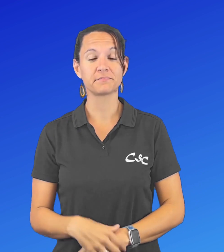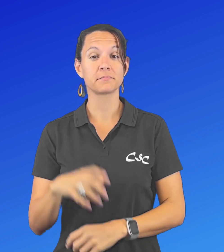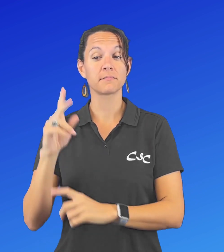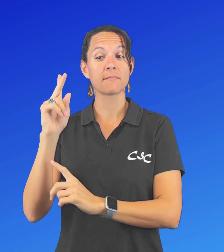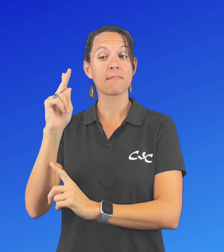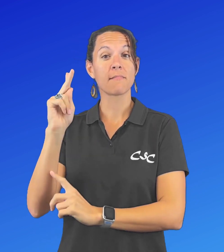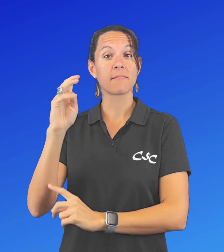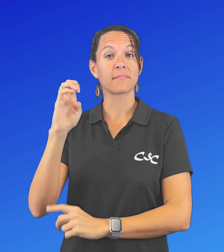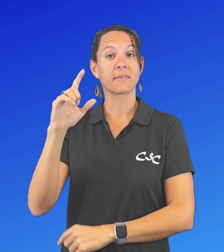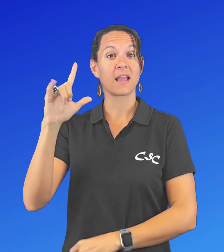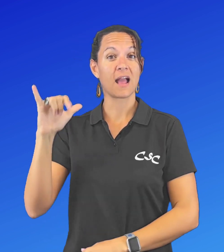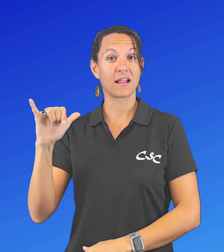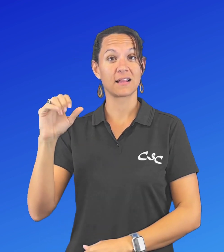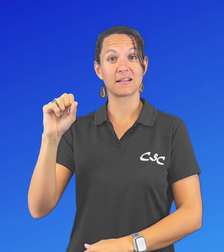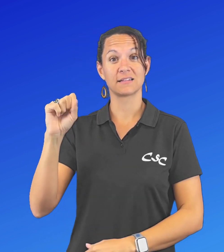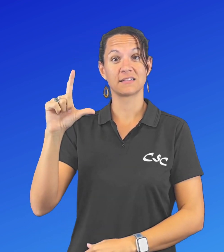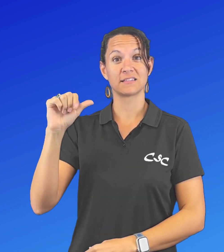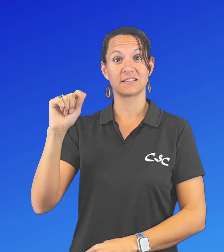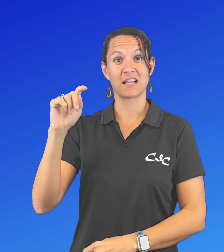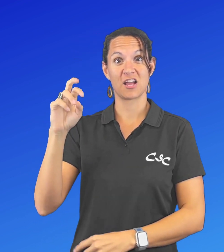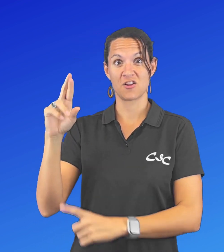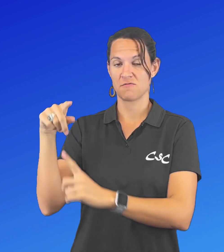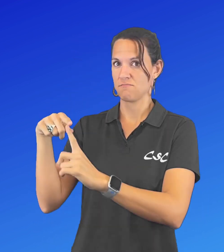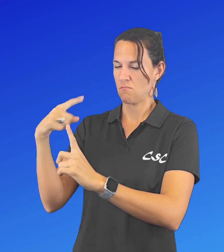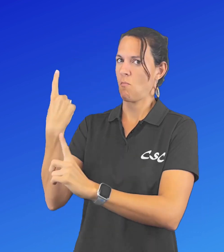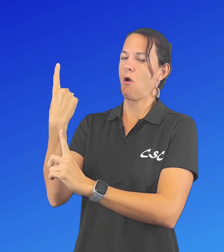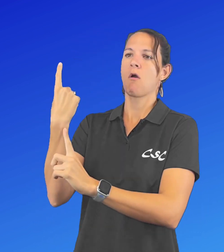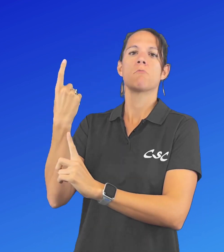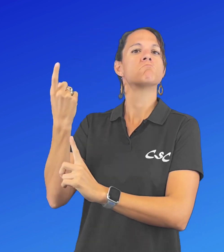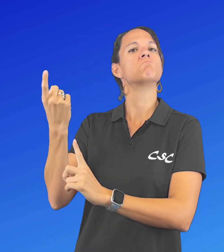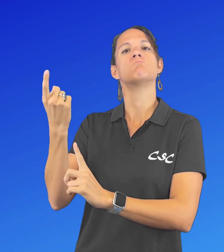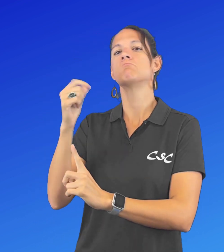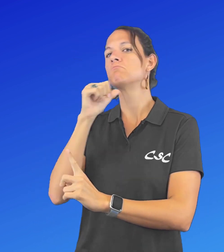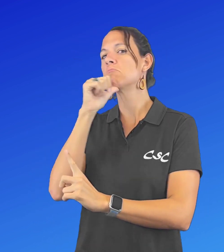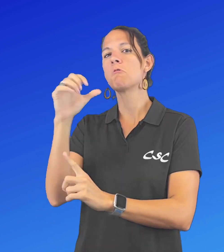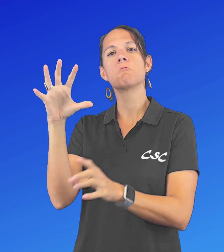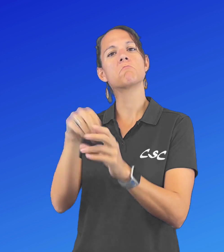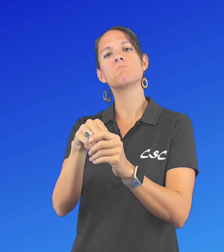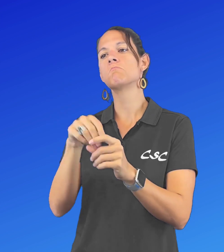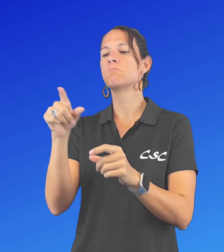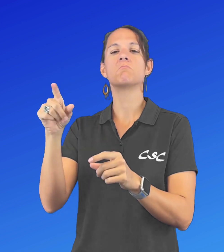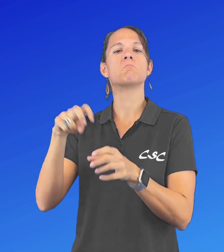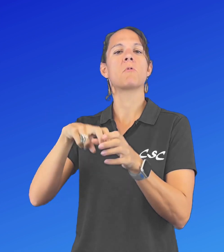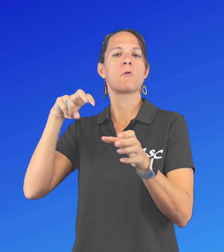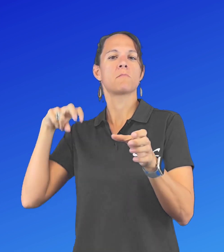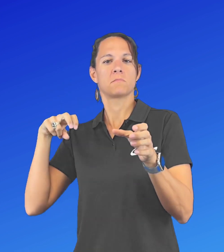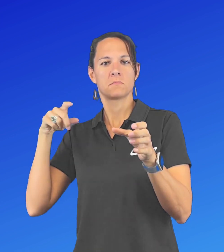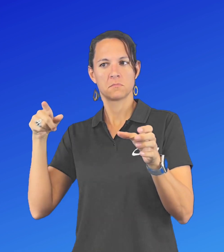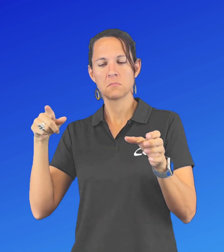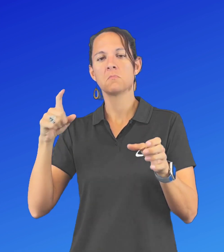Kelly Slater did not participate in the event. He gave his spot to another surfer.